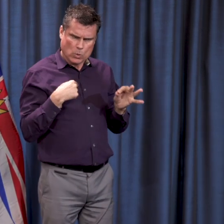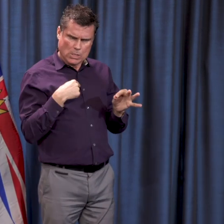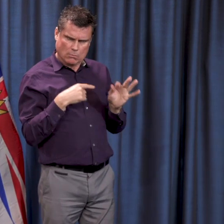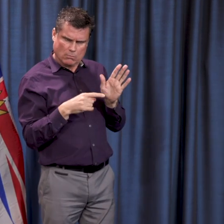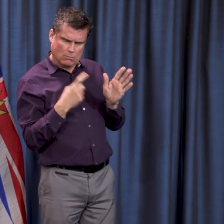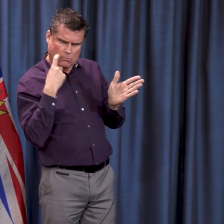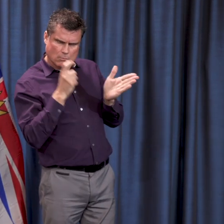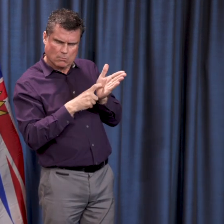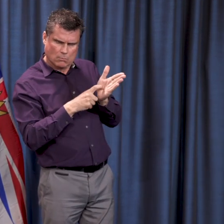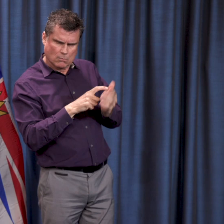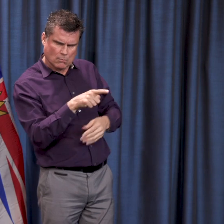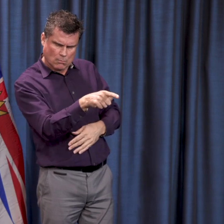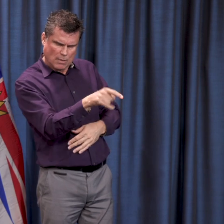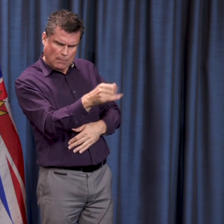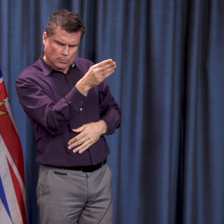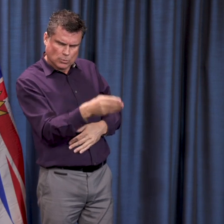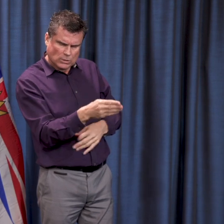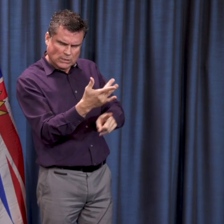on right now.